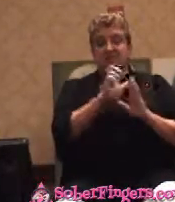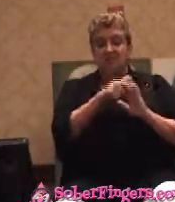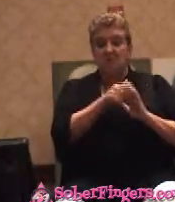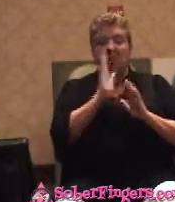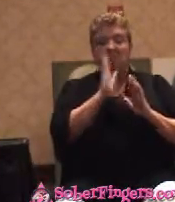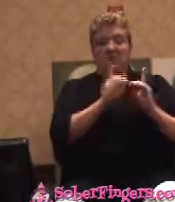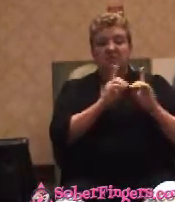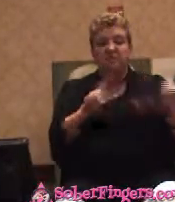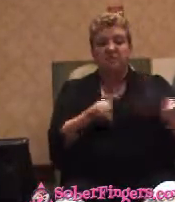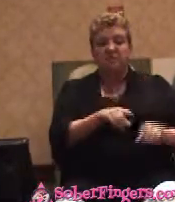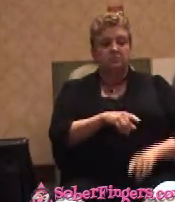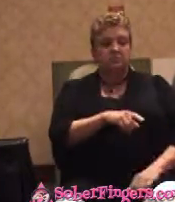Because I knew she didn't want one.